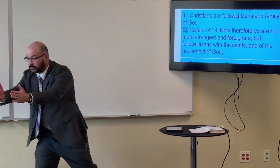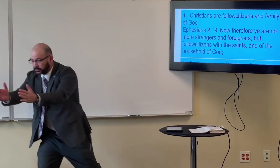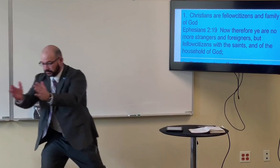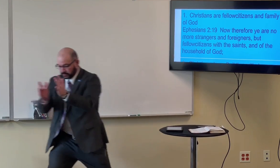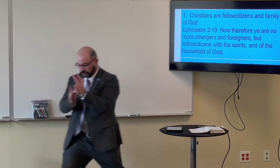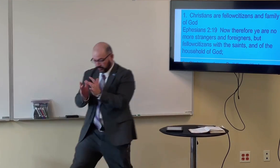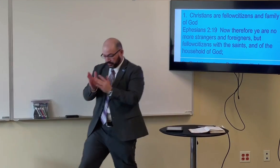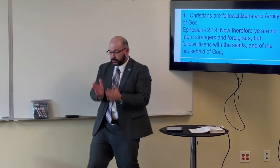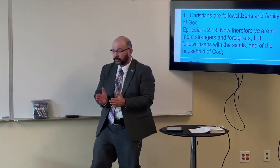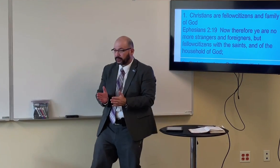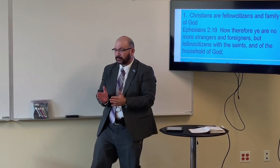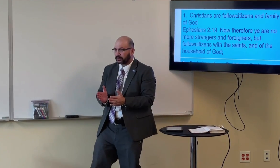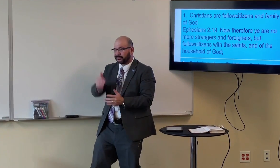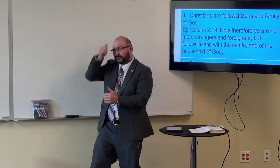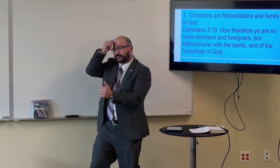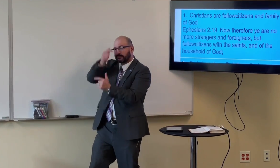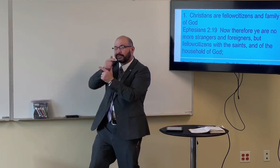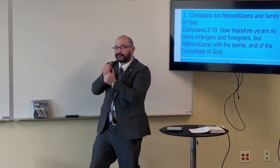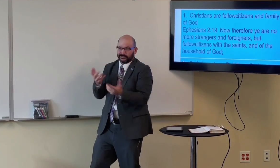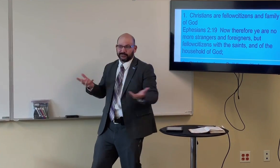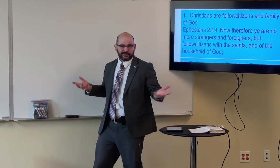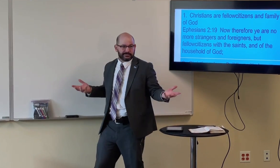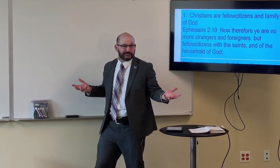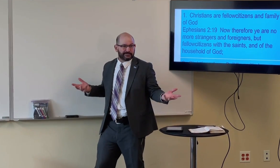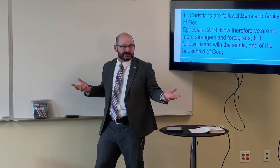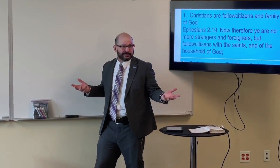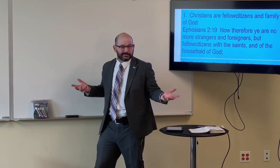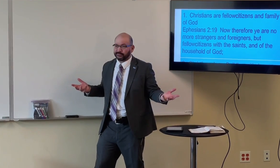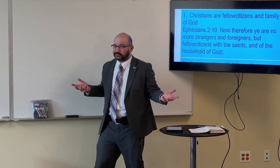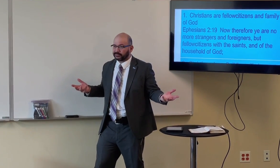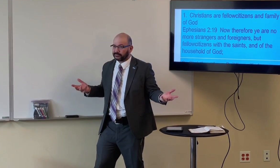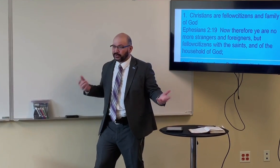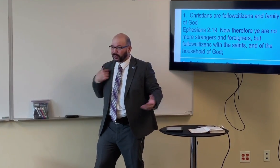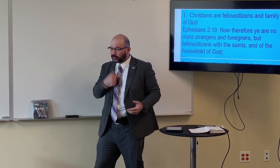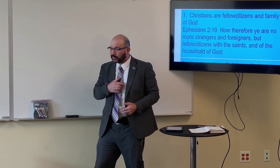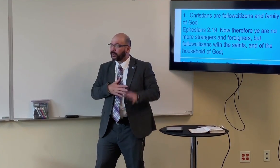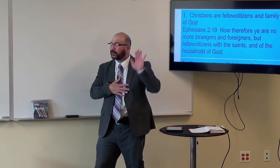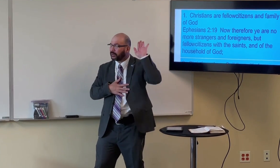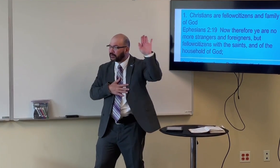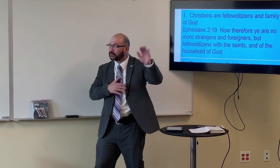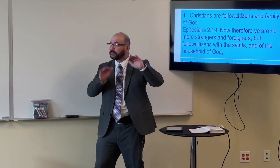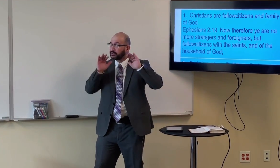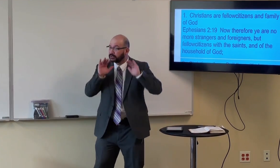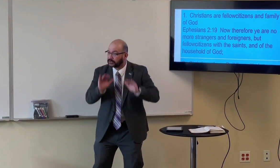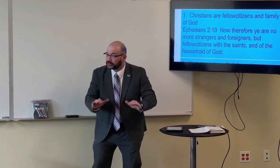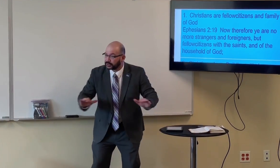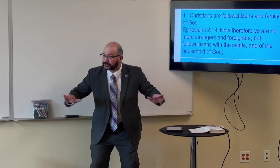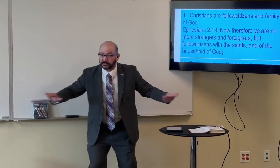Christian, and another Christian, are brothers and sisters. Right? We're his children.